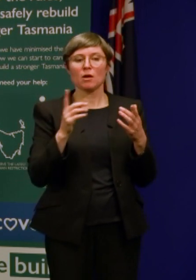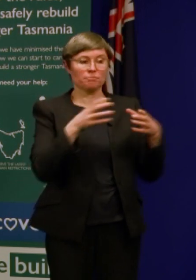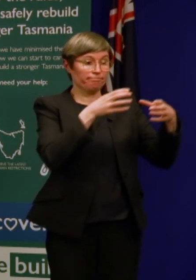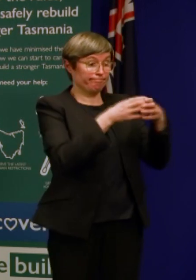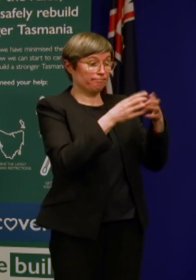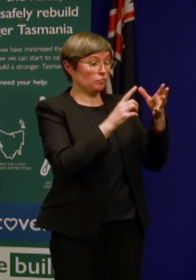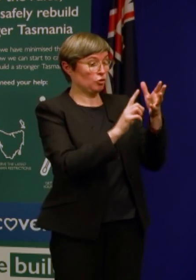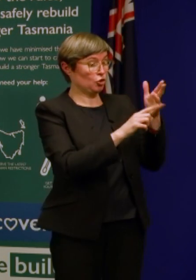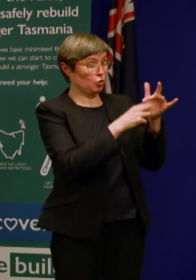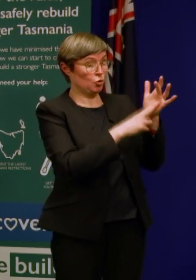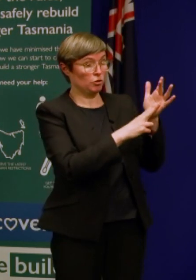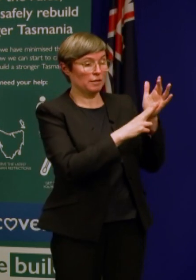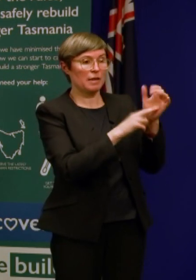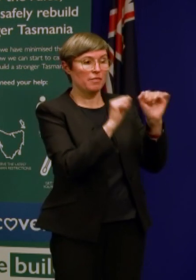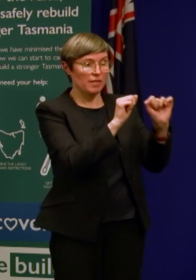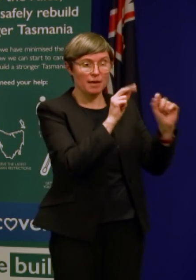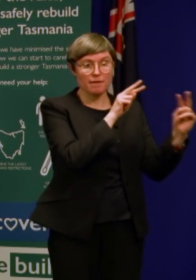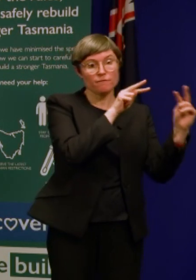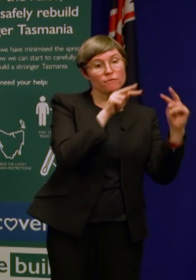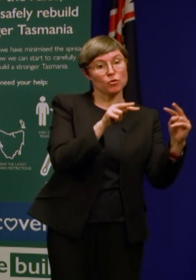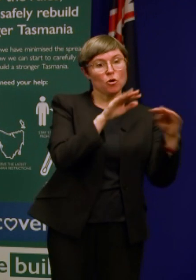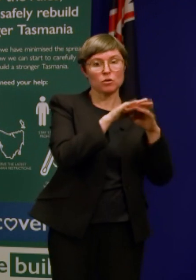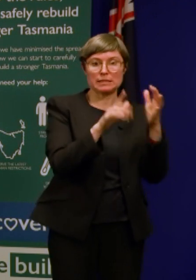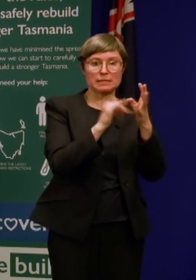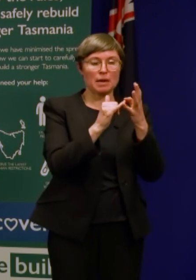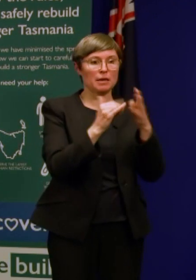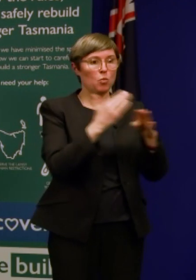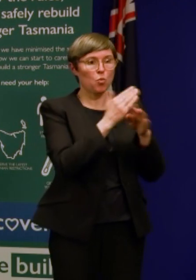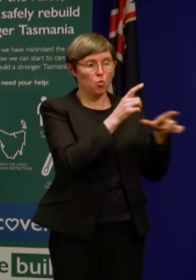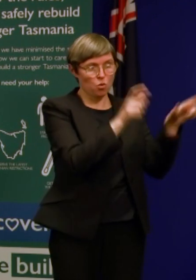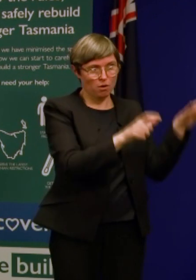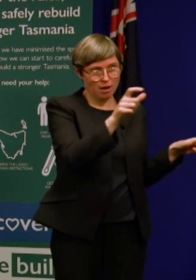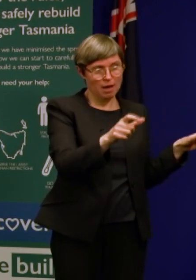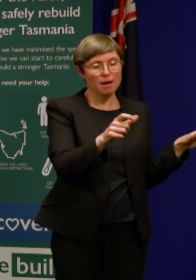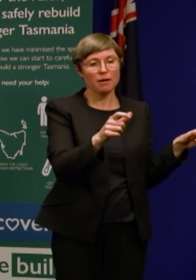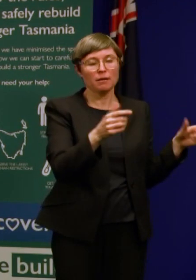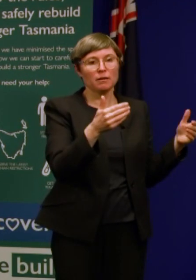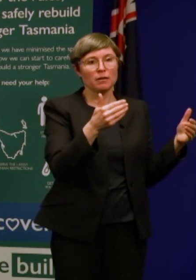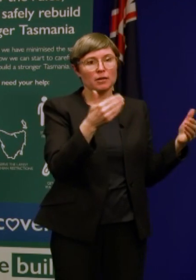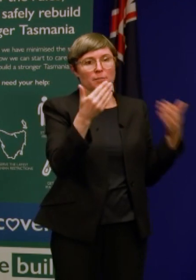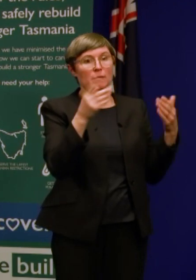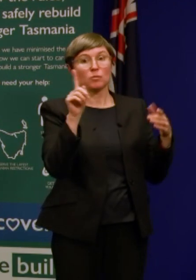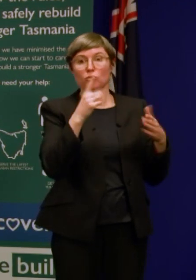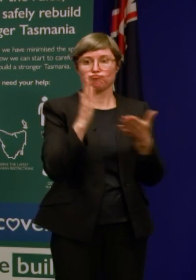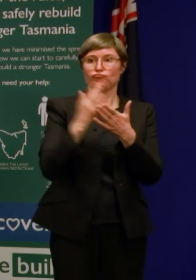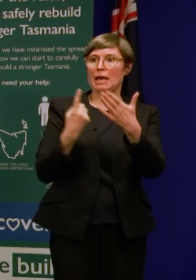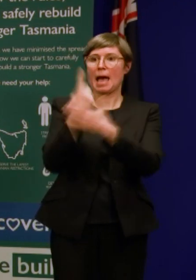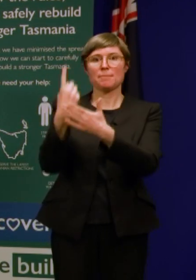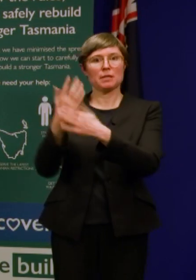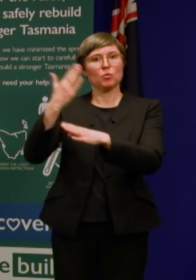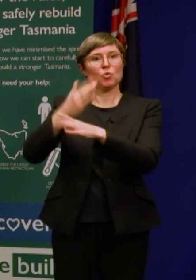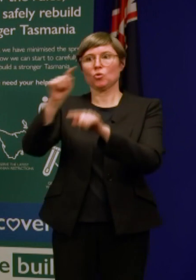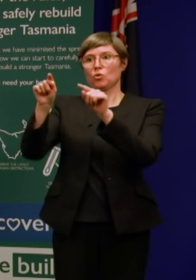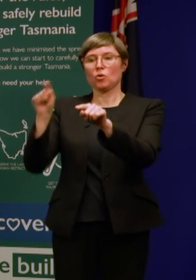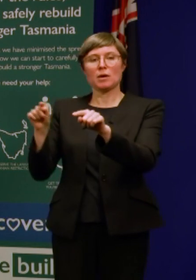view as a broader Tasmanian workforce and the work that's being undertaken. And I don't think that the unions, in many